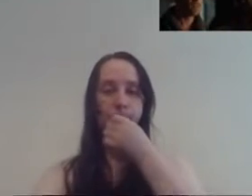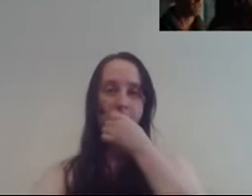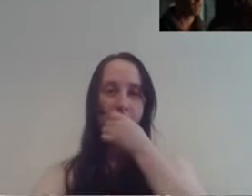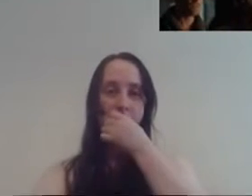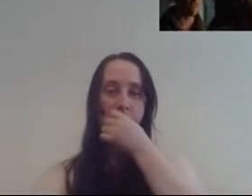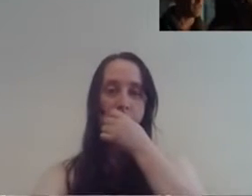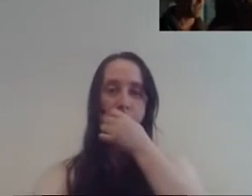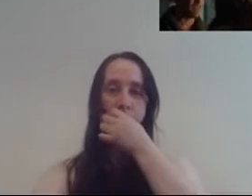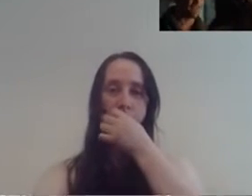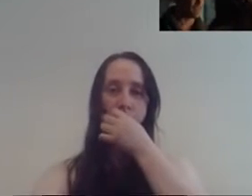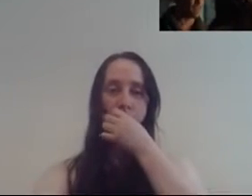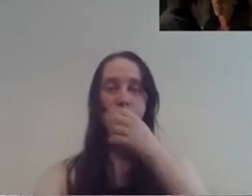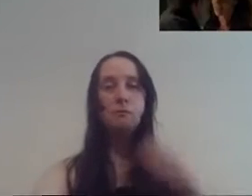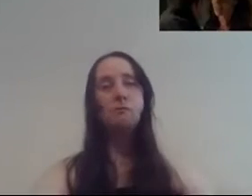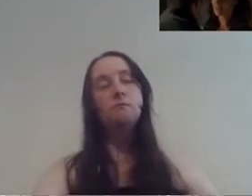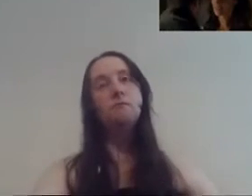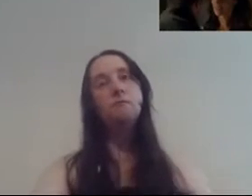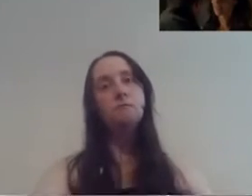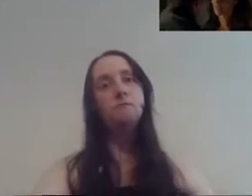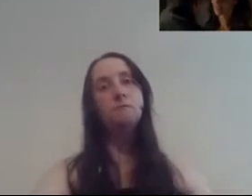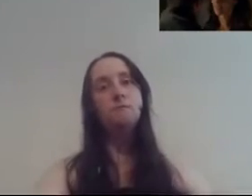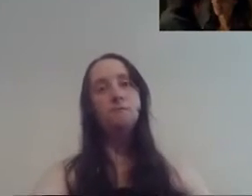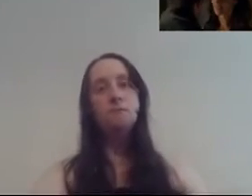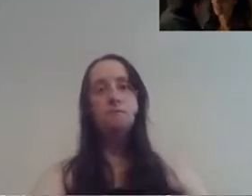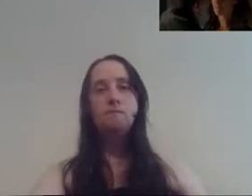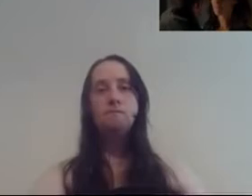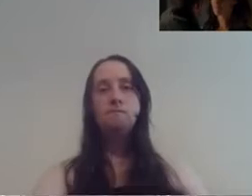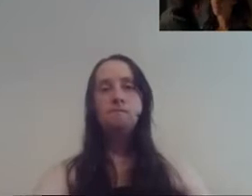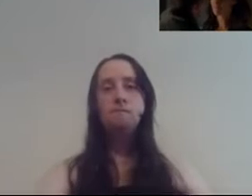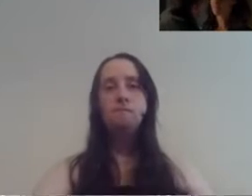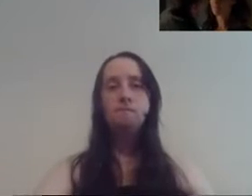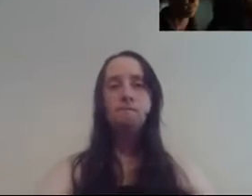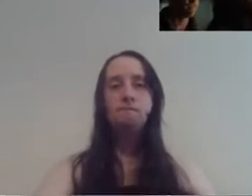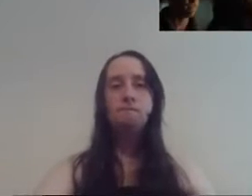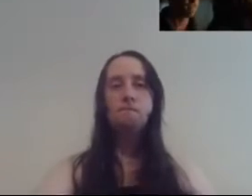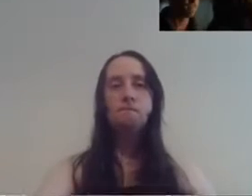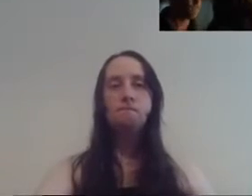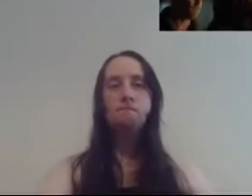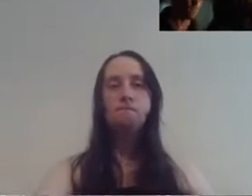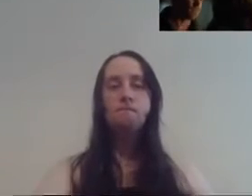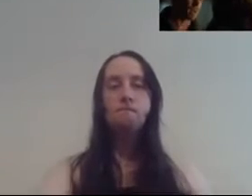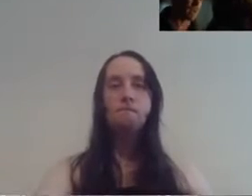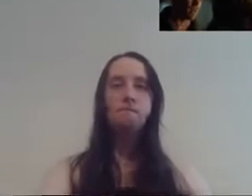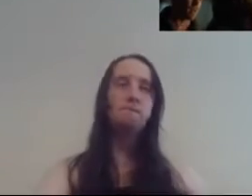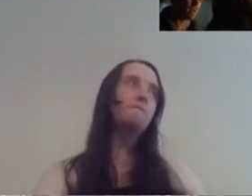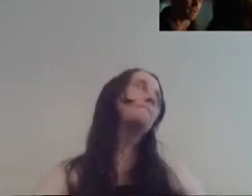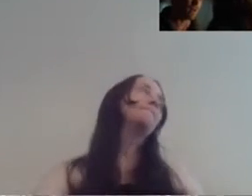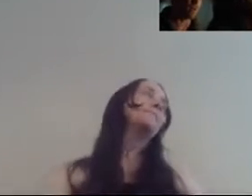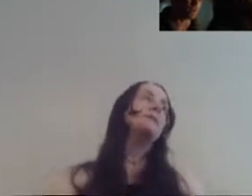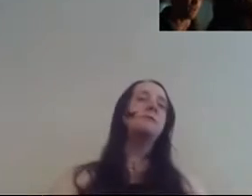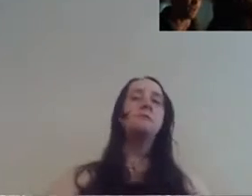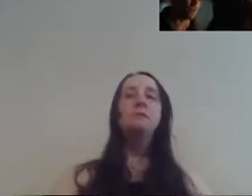you have to give up everything to be with me and I lost sight of that you were once my happy ending and I was yours